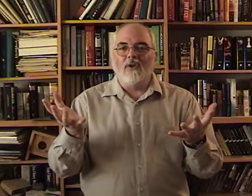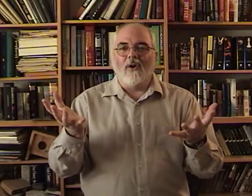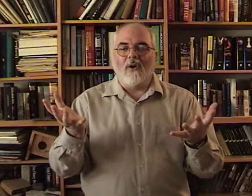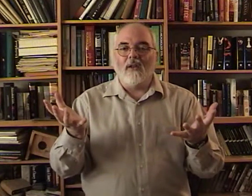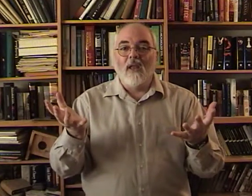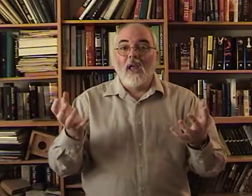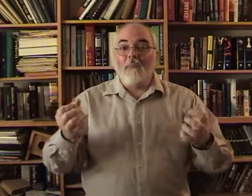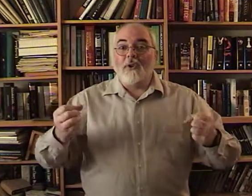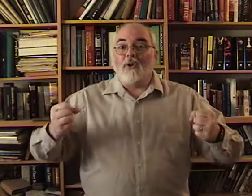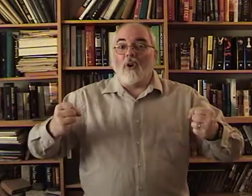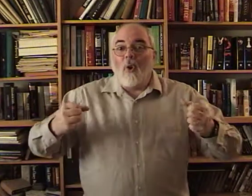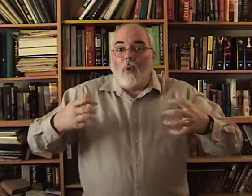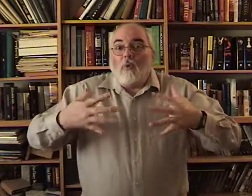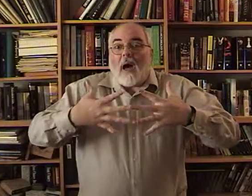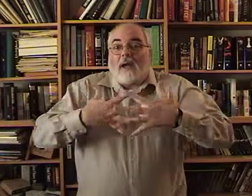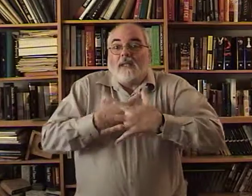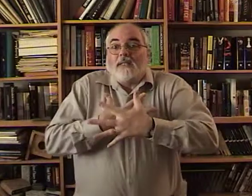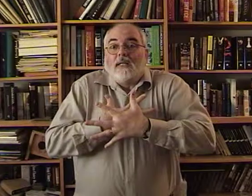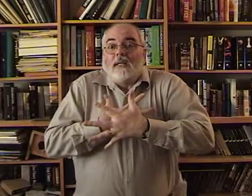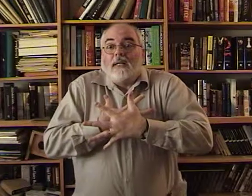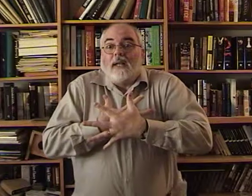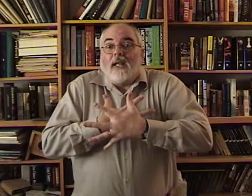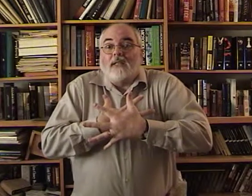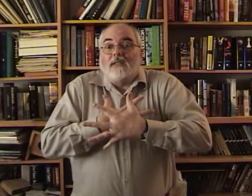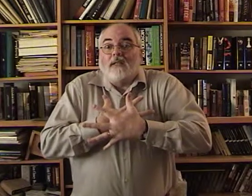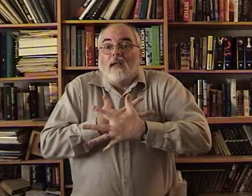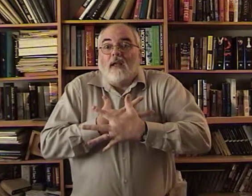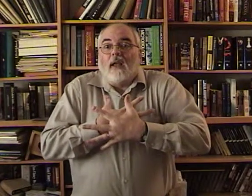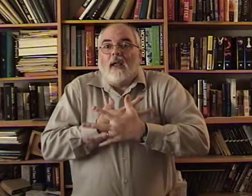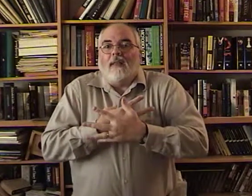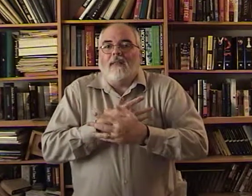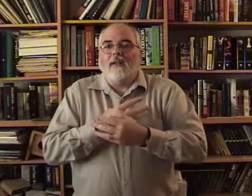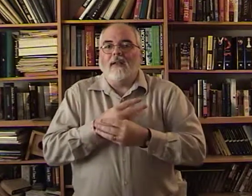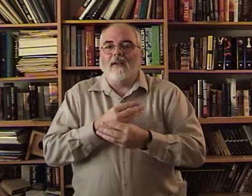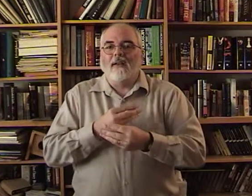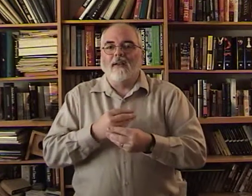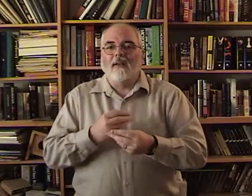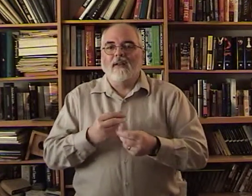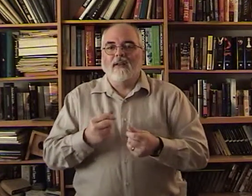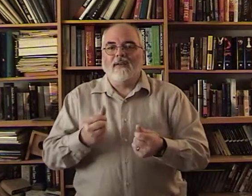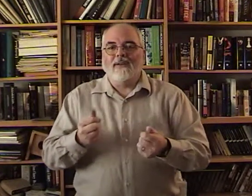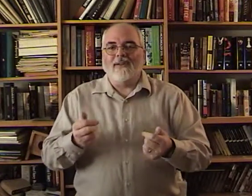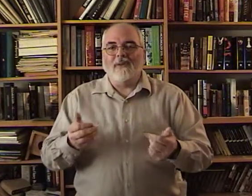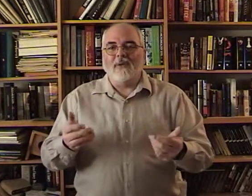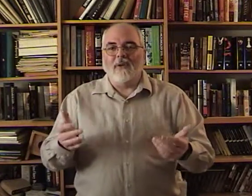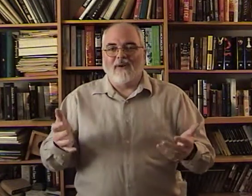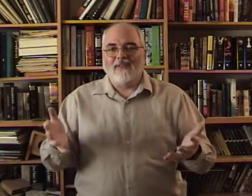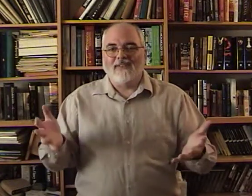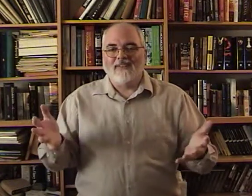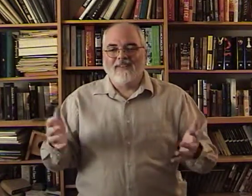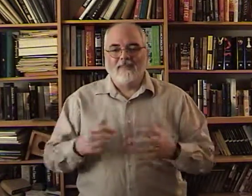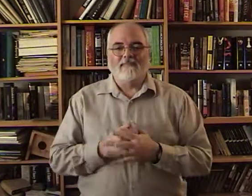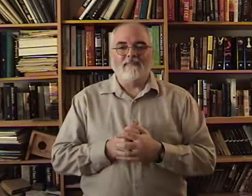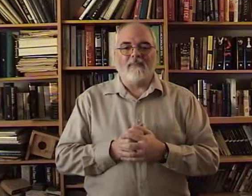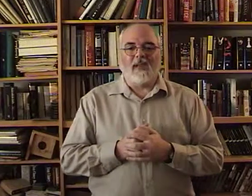gone. But your whole body is tense. And then it. Disappears. Okay.